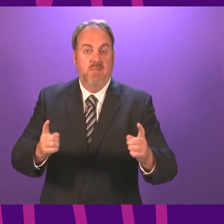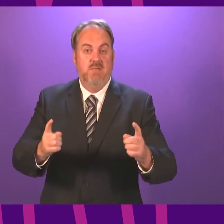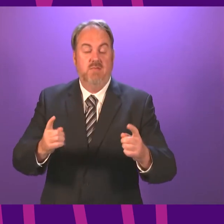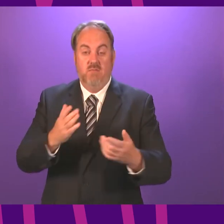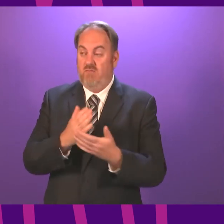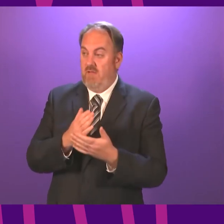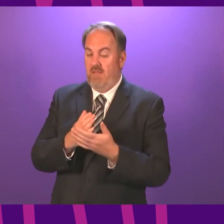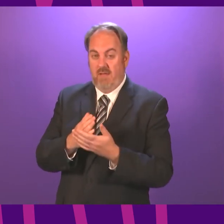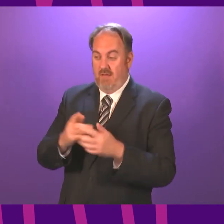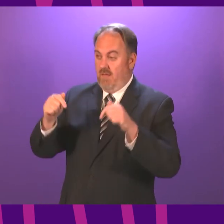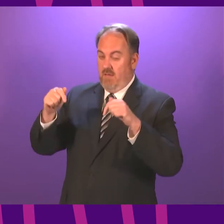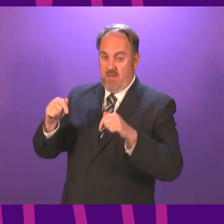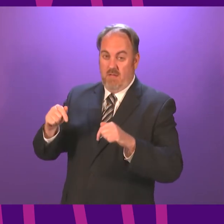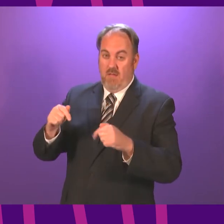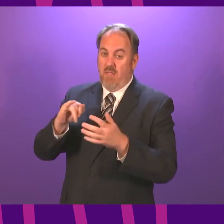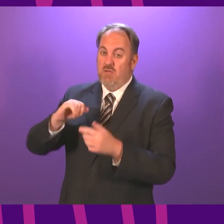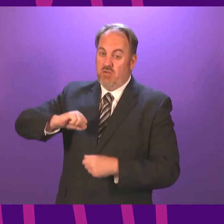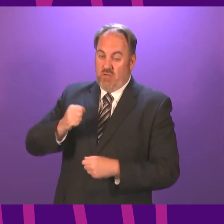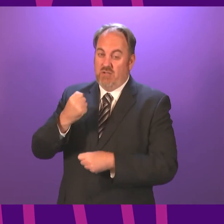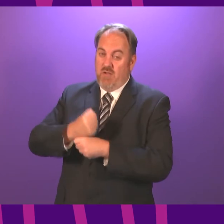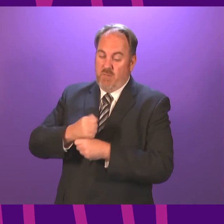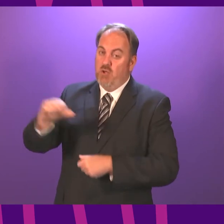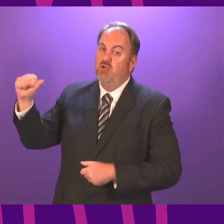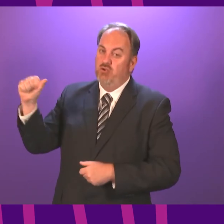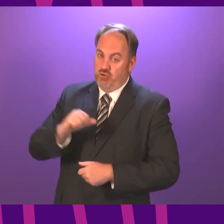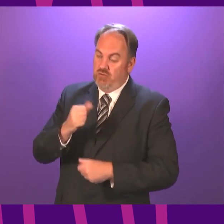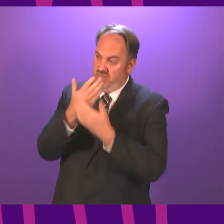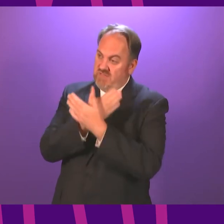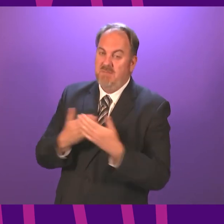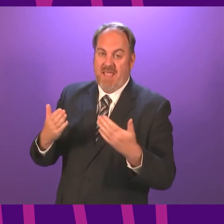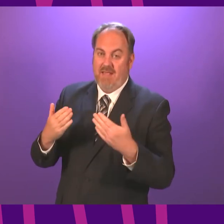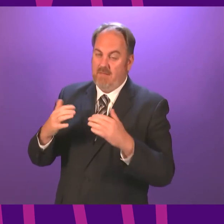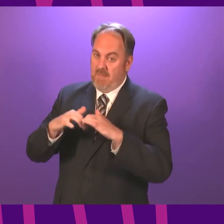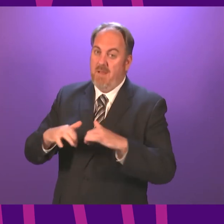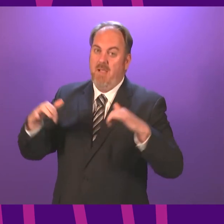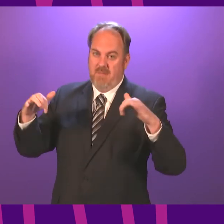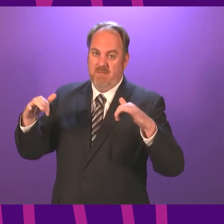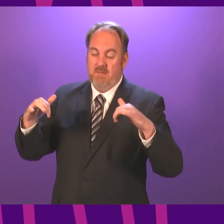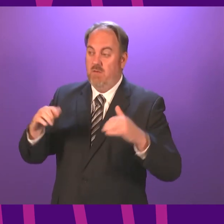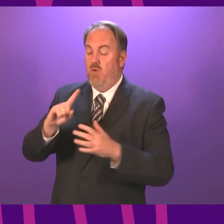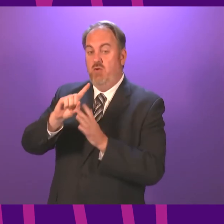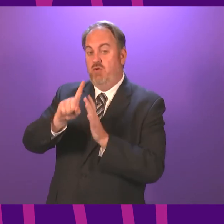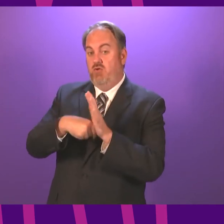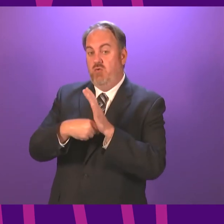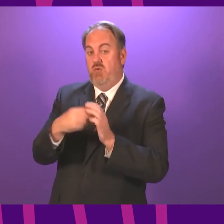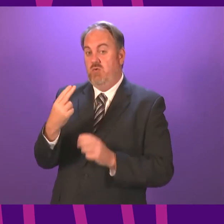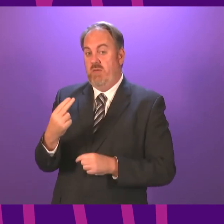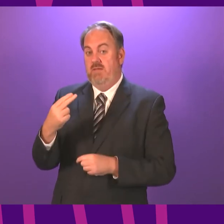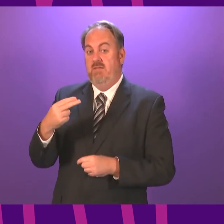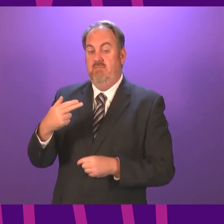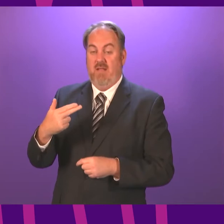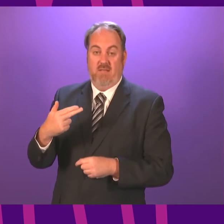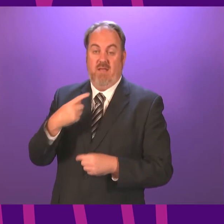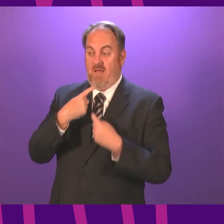respect that this Parliament is due from the Scottish Government? It was on Tuesday, June the 8th, that I first raised a point of order with you